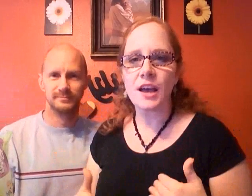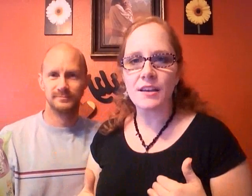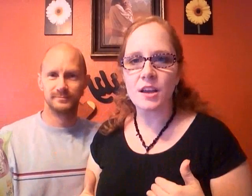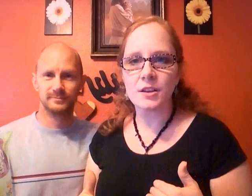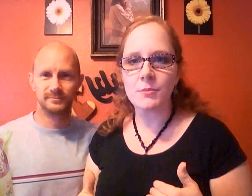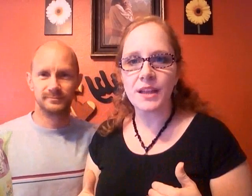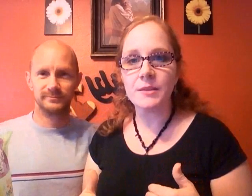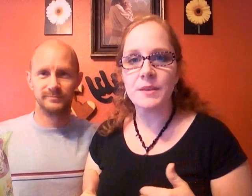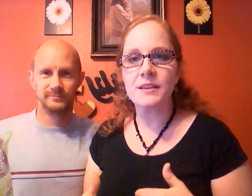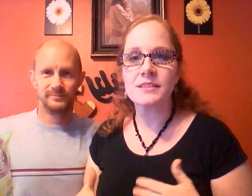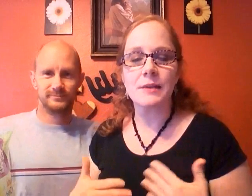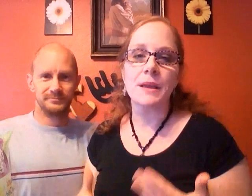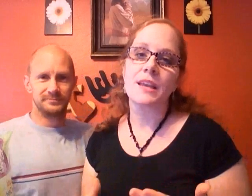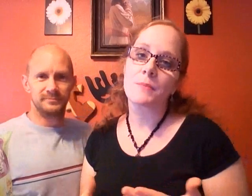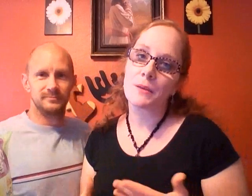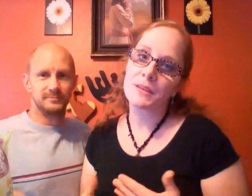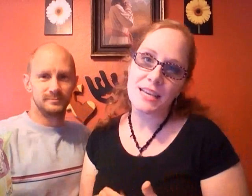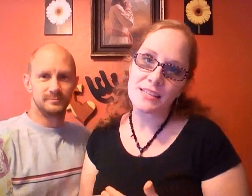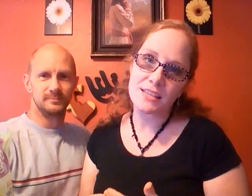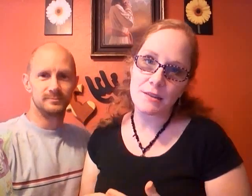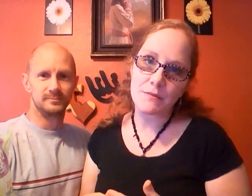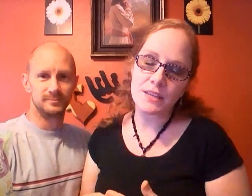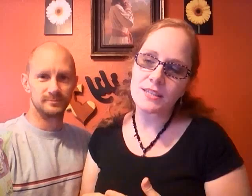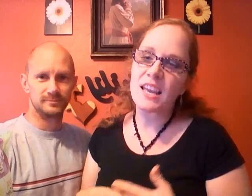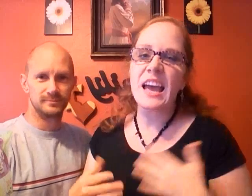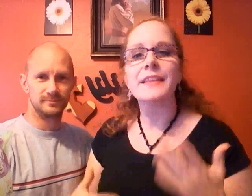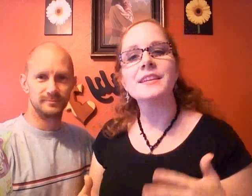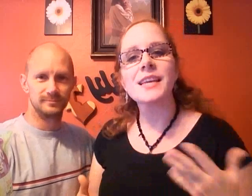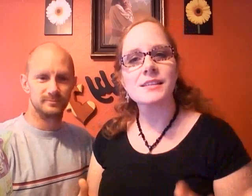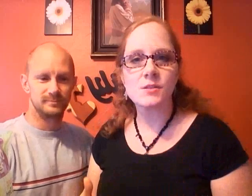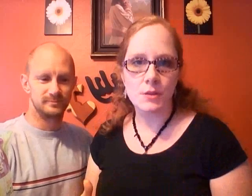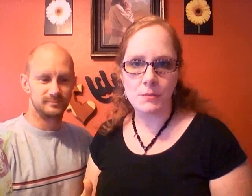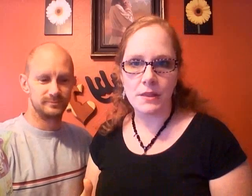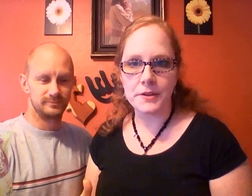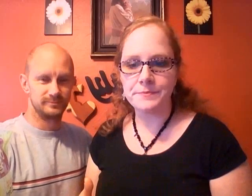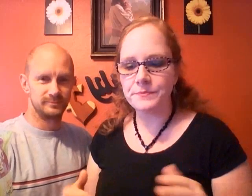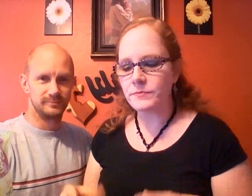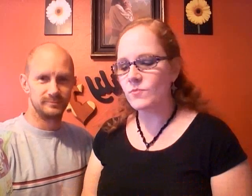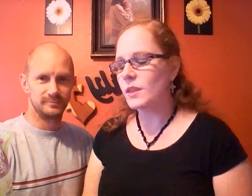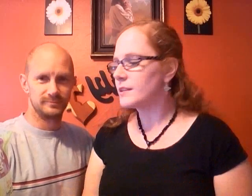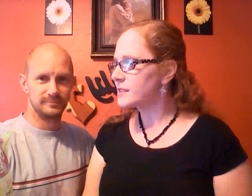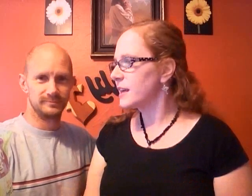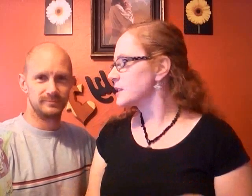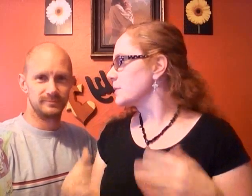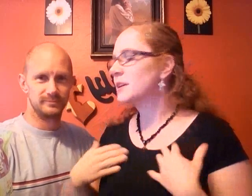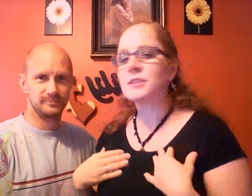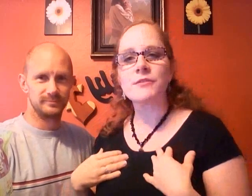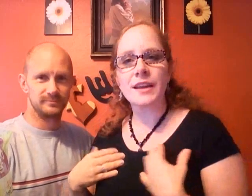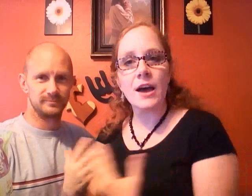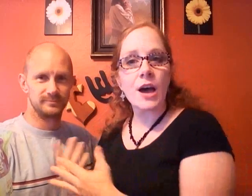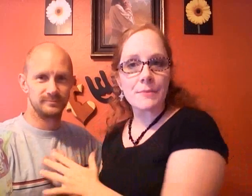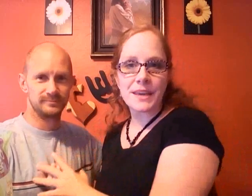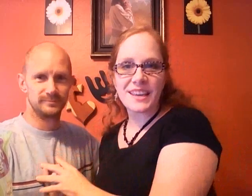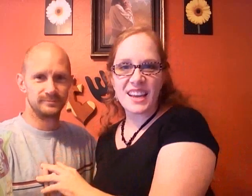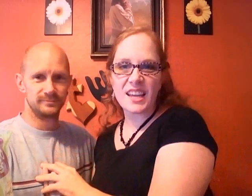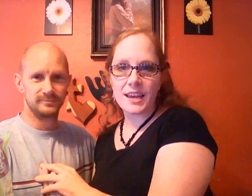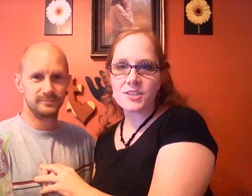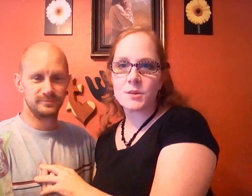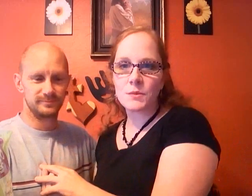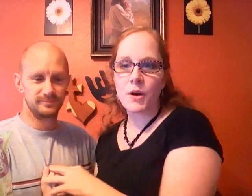child on your belly because they may not be able to test an infant and they'll test through the mother so that's what we're gonna do right now I'm making a connection with